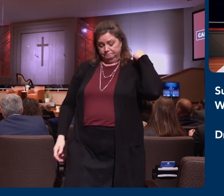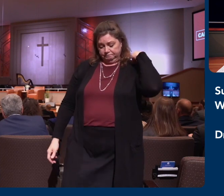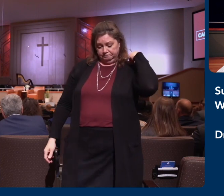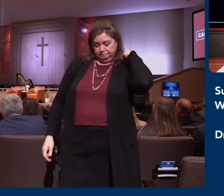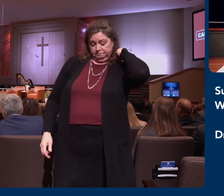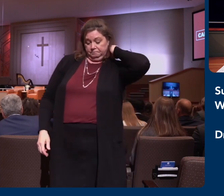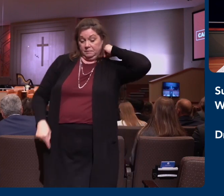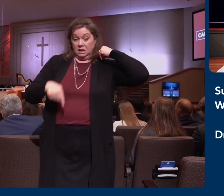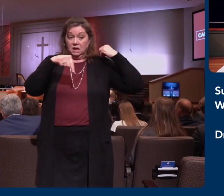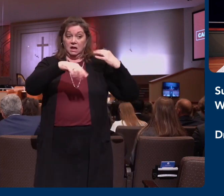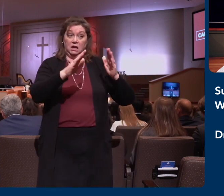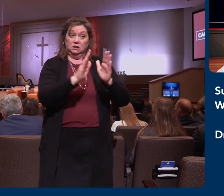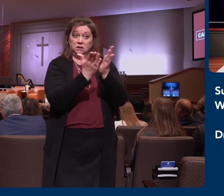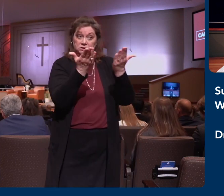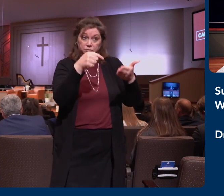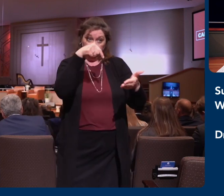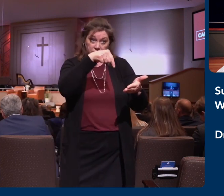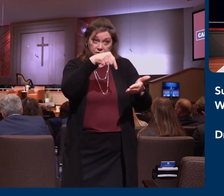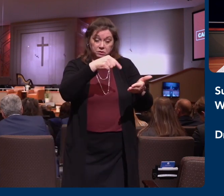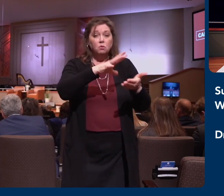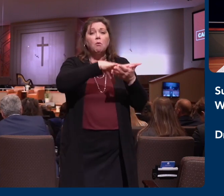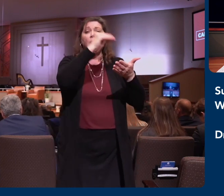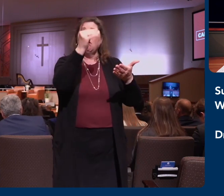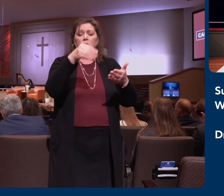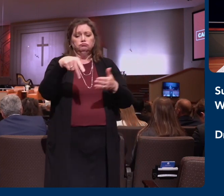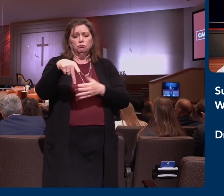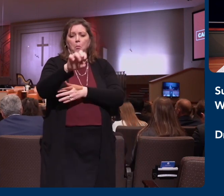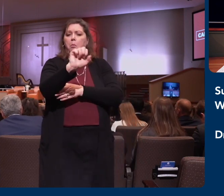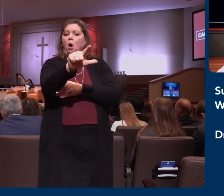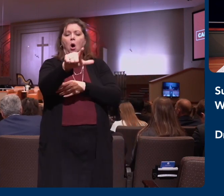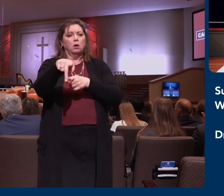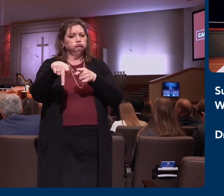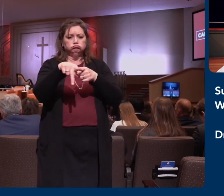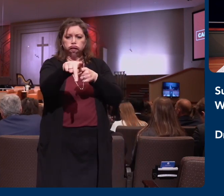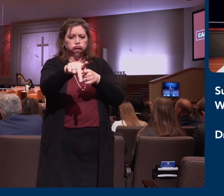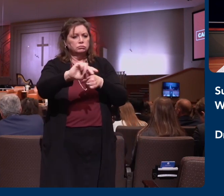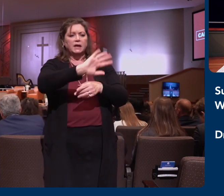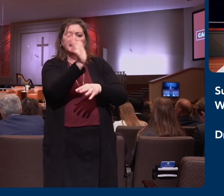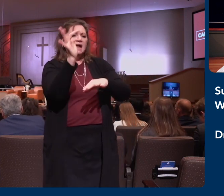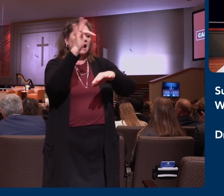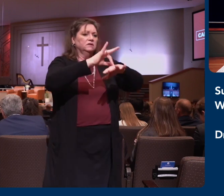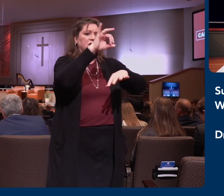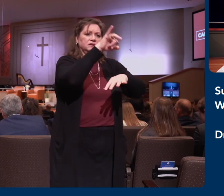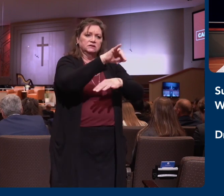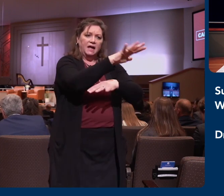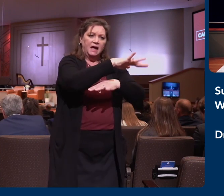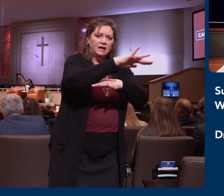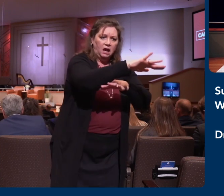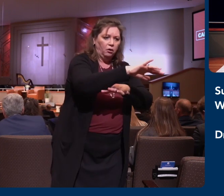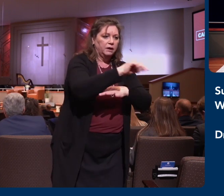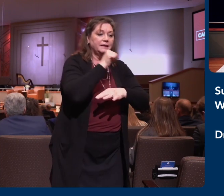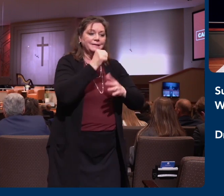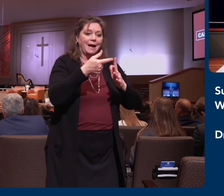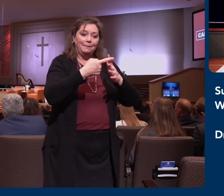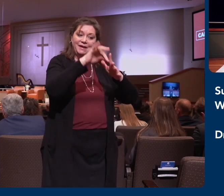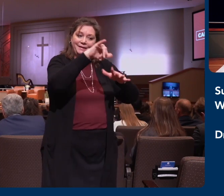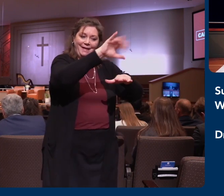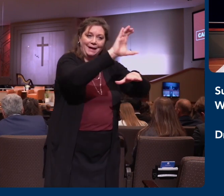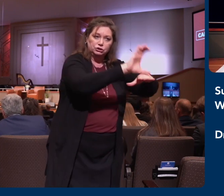Colossians, we learn that Paul had never visited this region and did not start this church. However, in Acts chapter 19 and